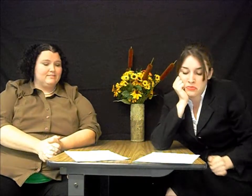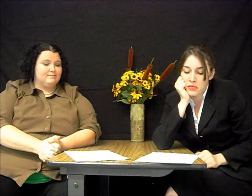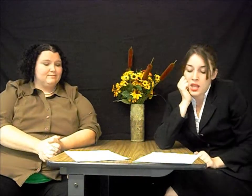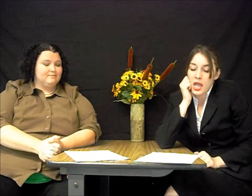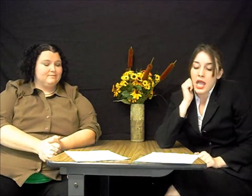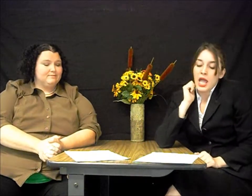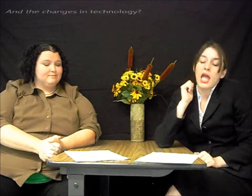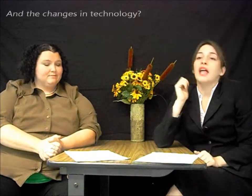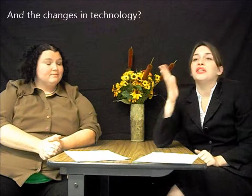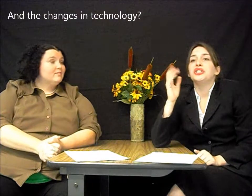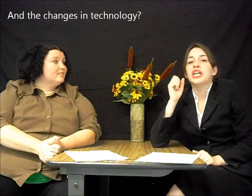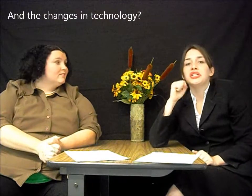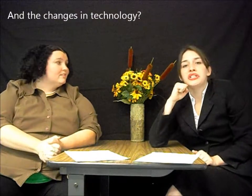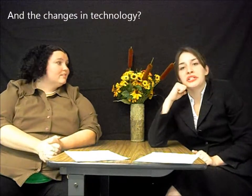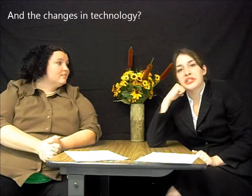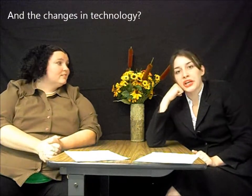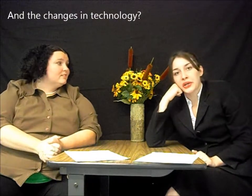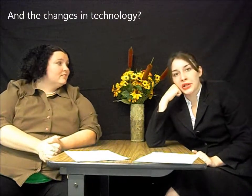And the changes in technology?